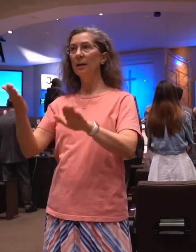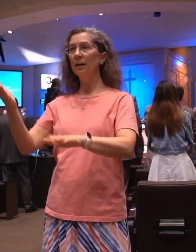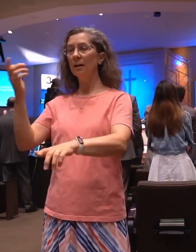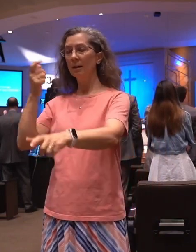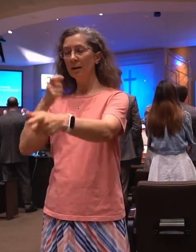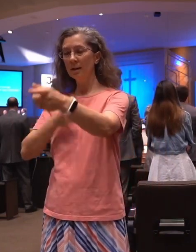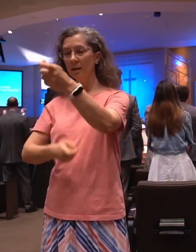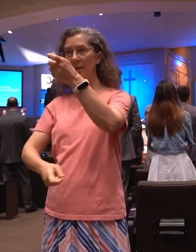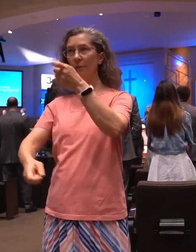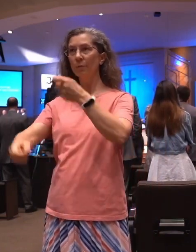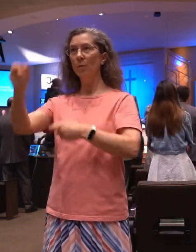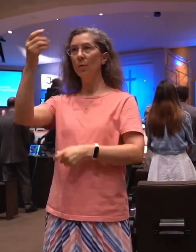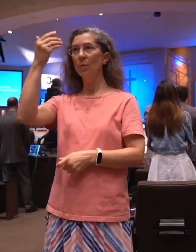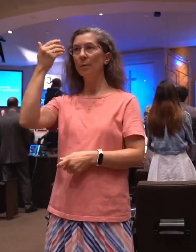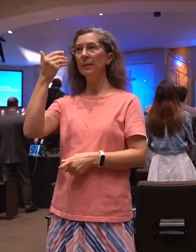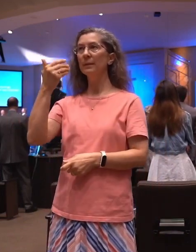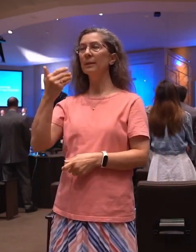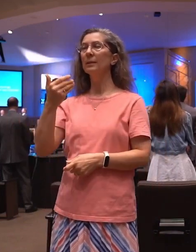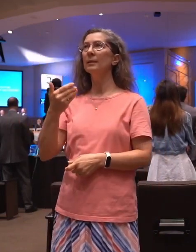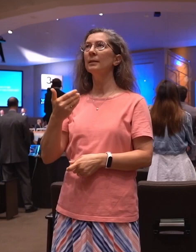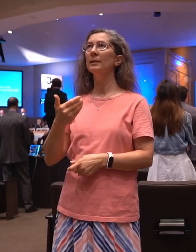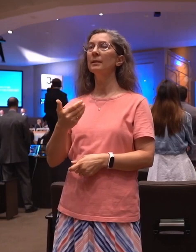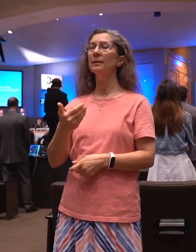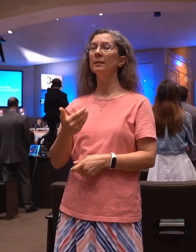for Thee?